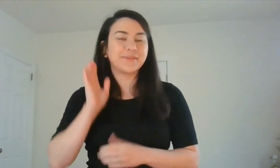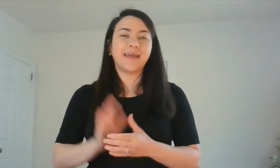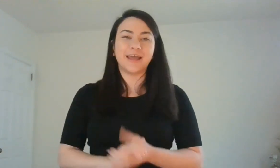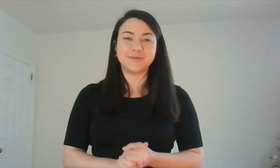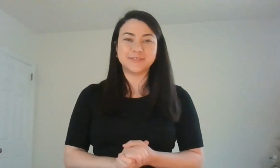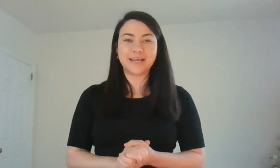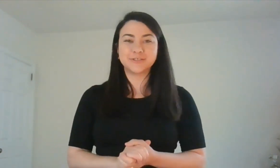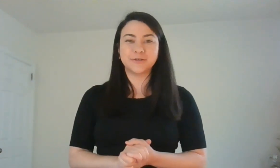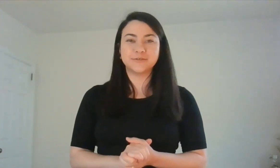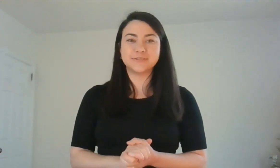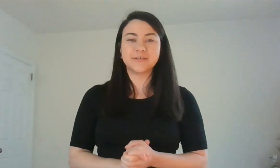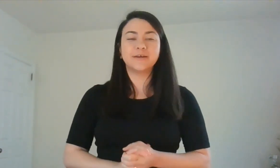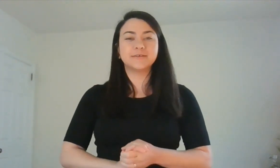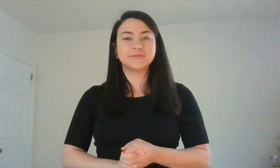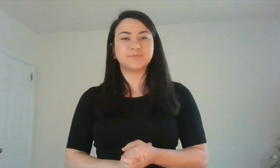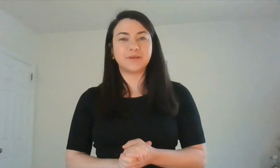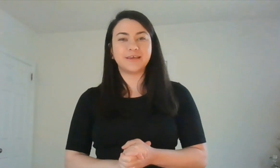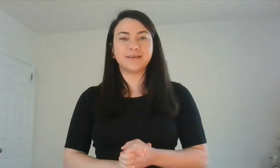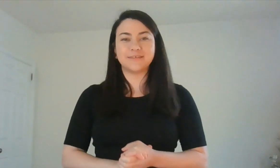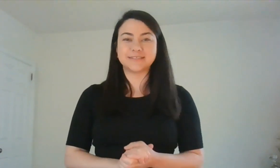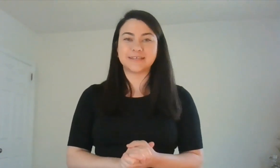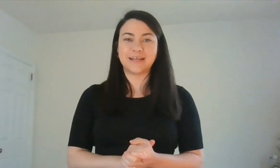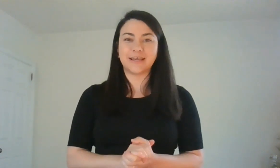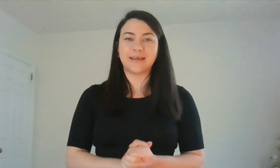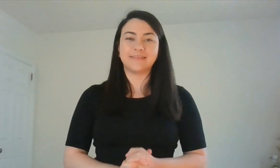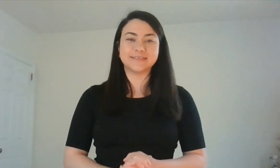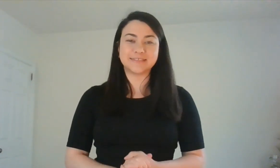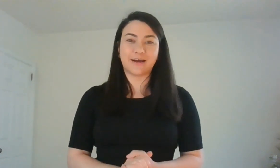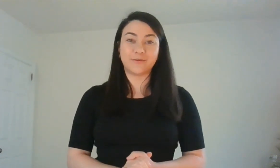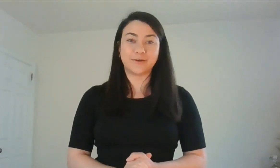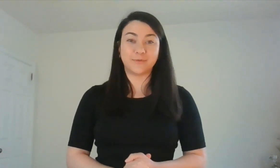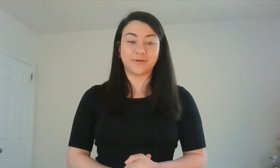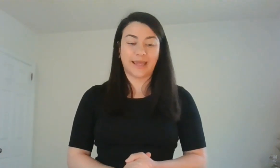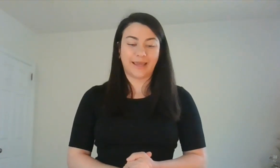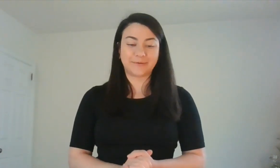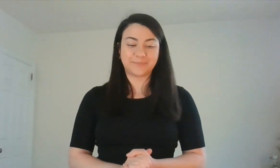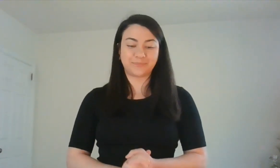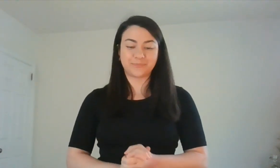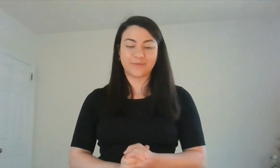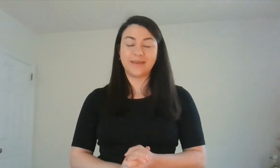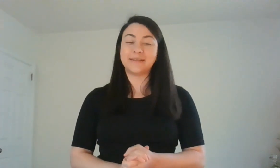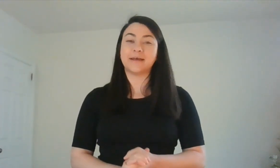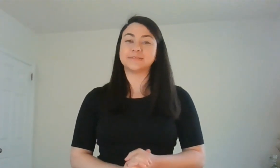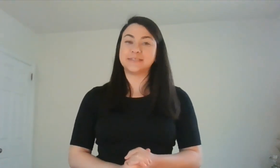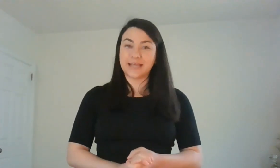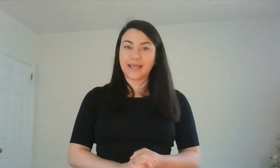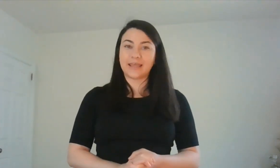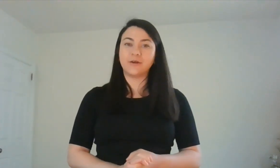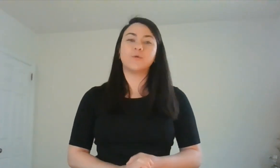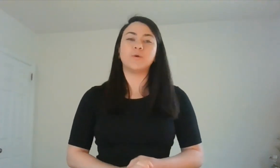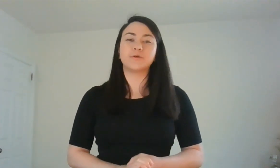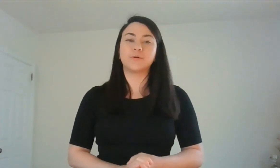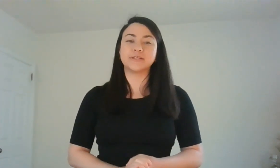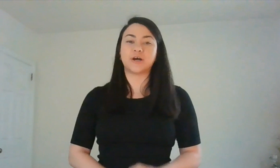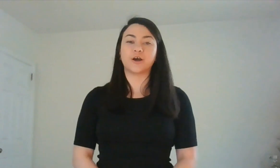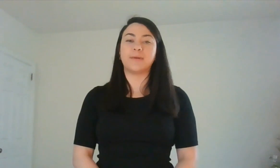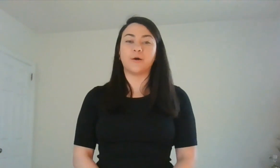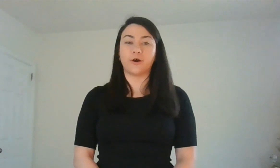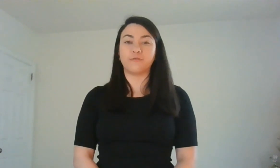And you take turns speaking and listening. And this is how we communicate. Now, today we are going to talk about our